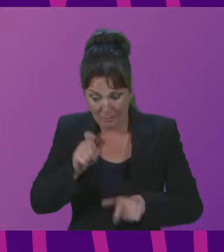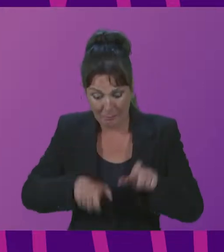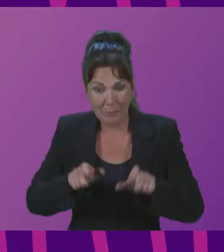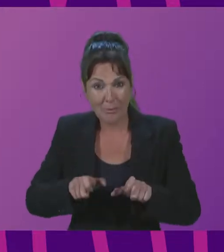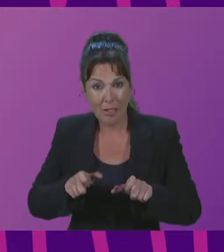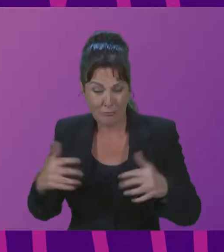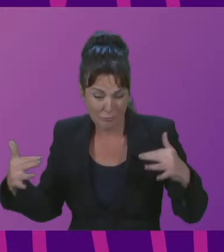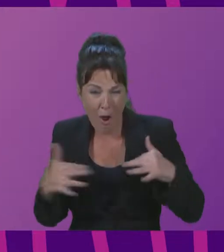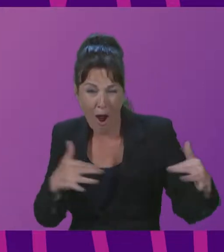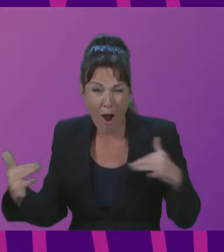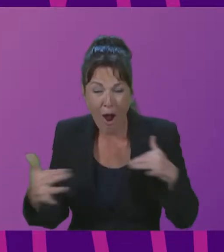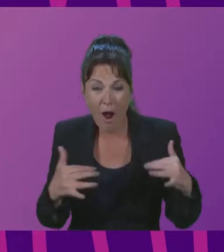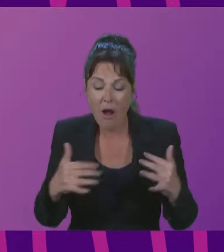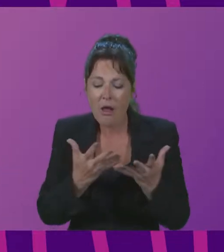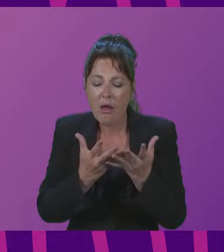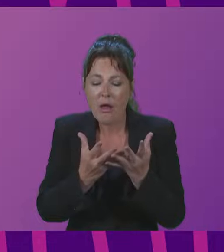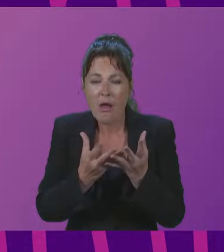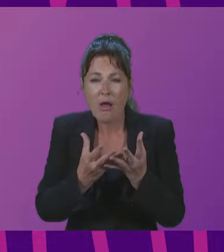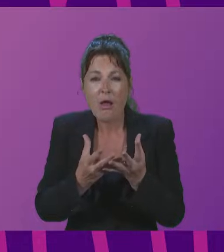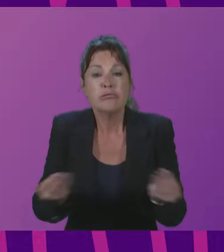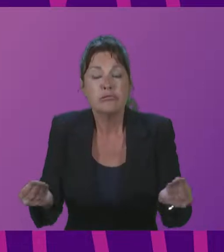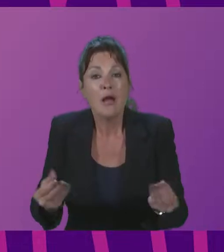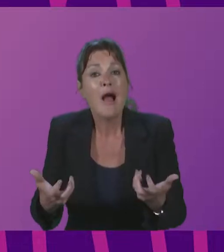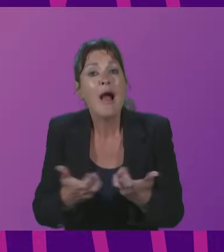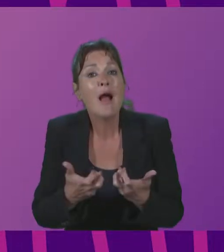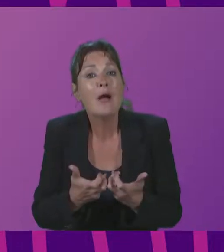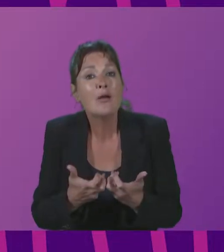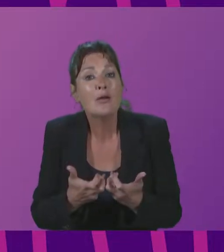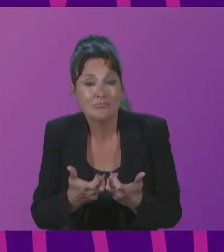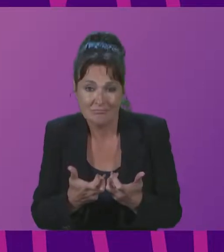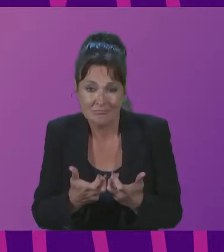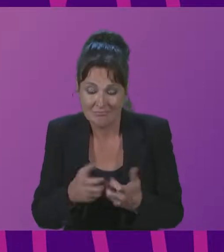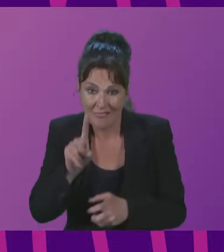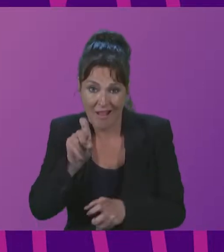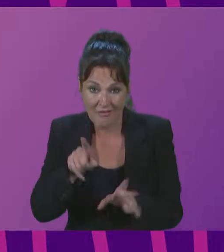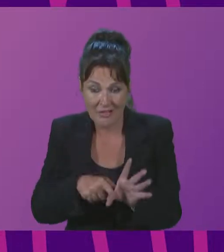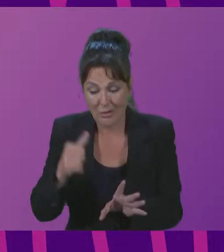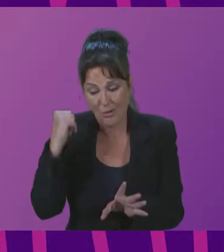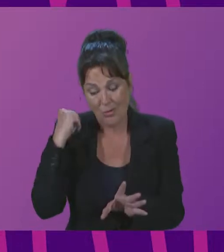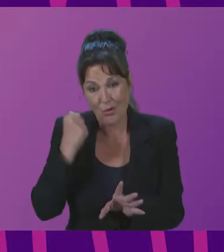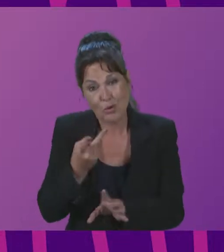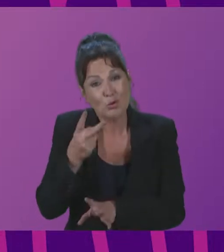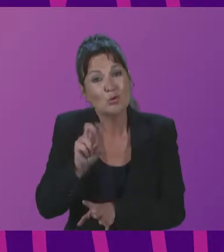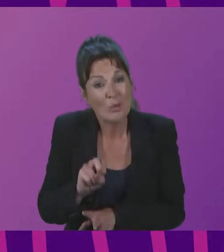cessation of our people 11 years ago in